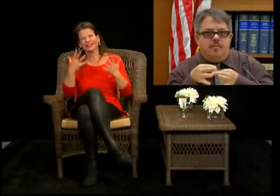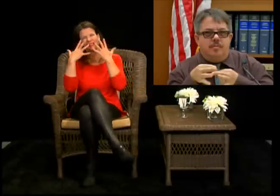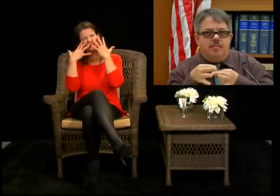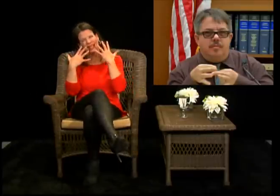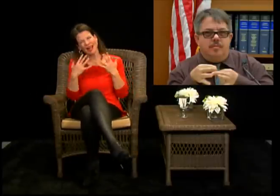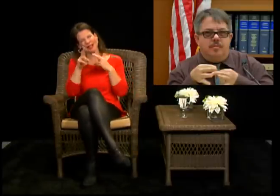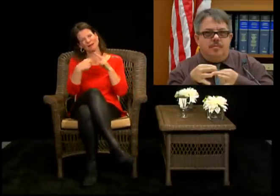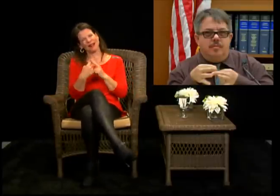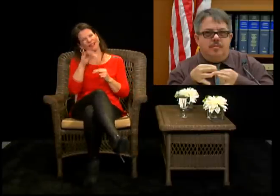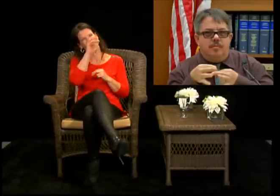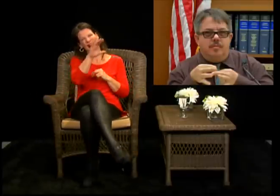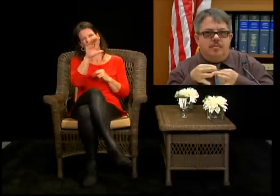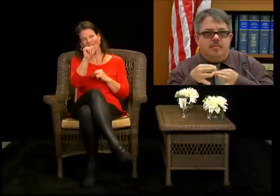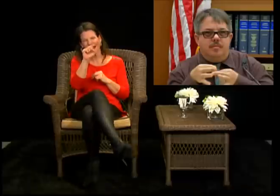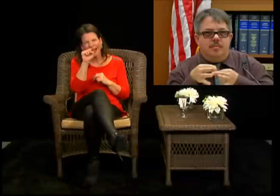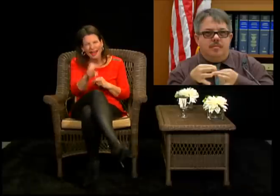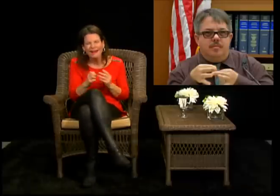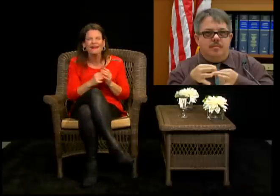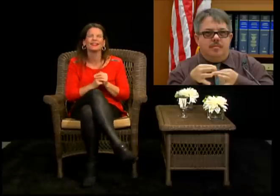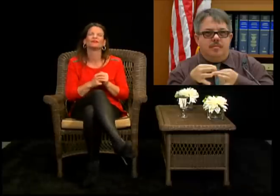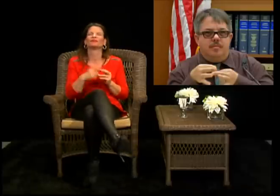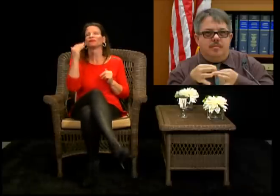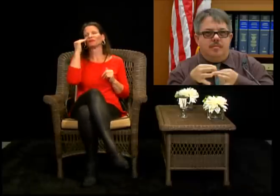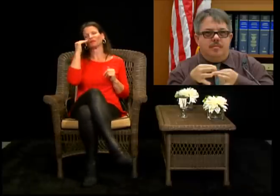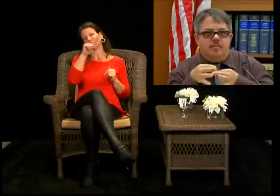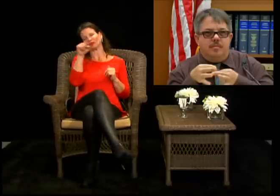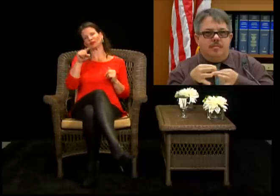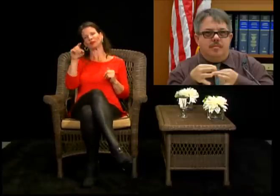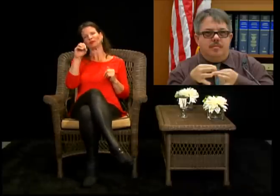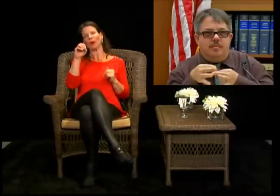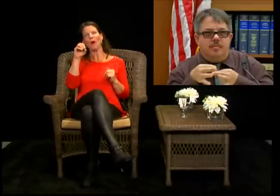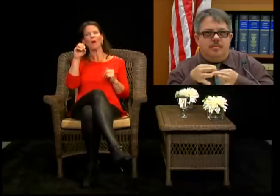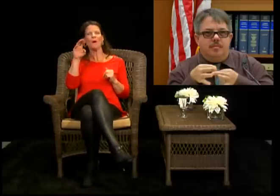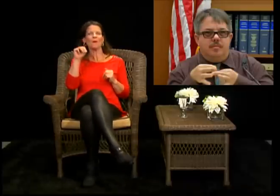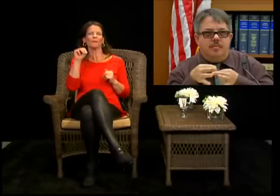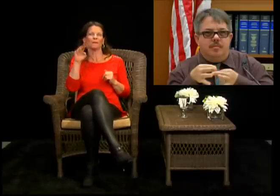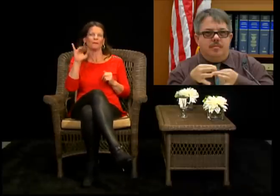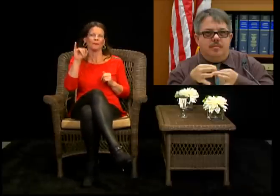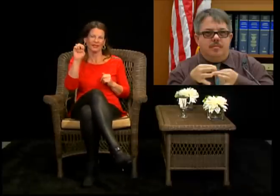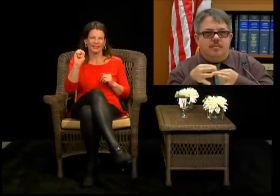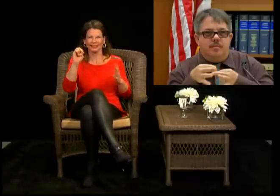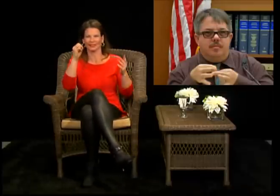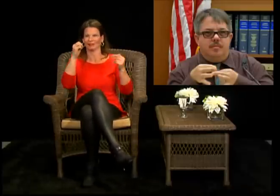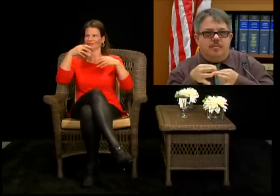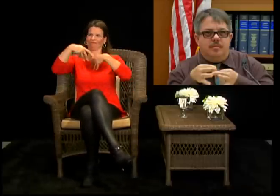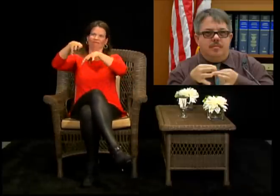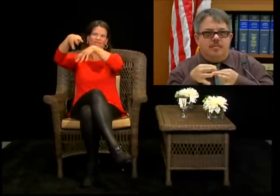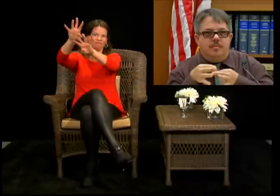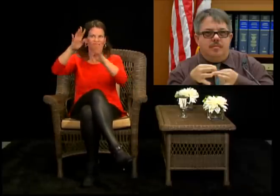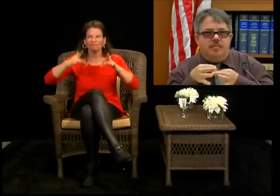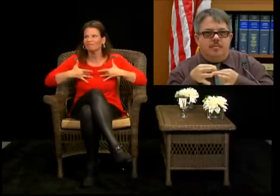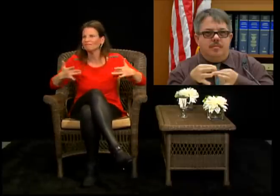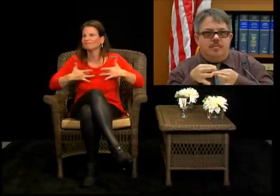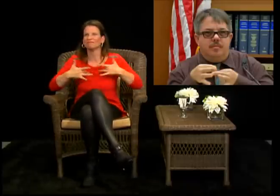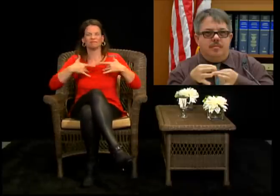Um, so this now has to do with a man named Matthew Pochi. Um,